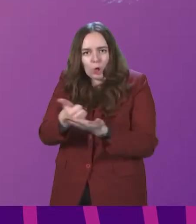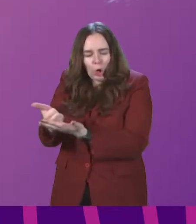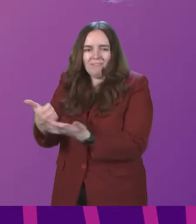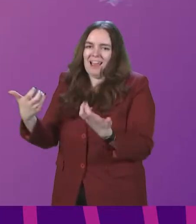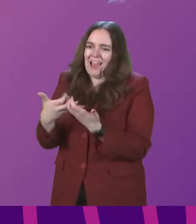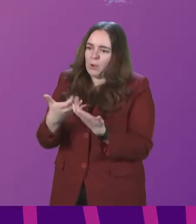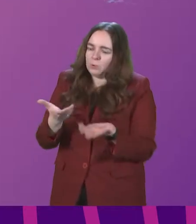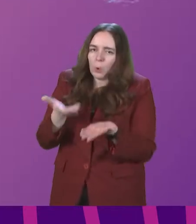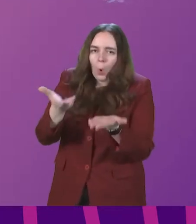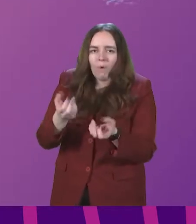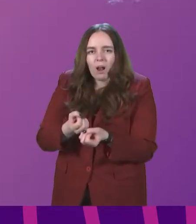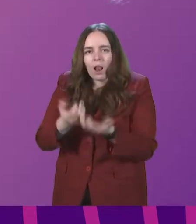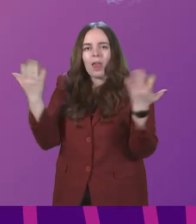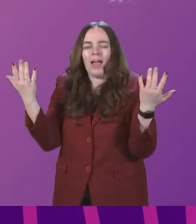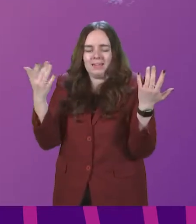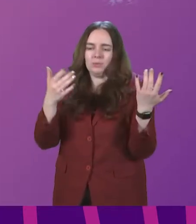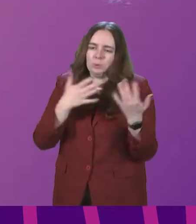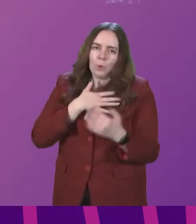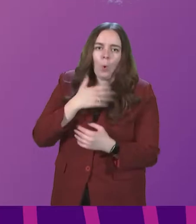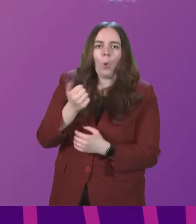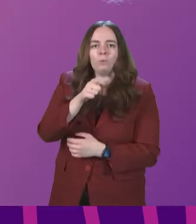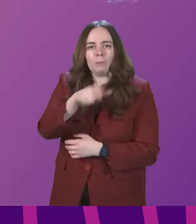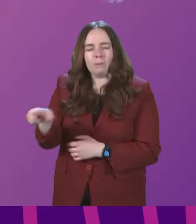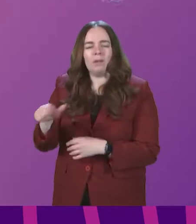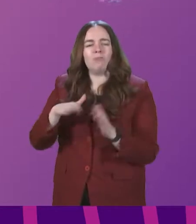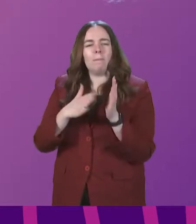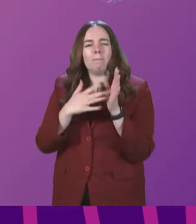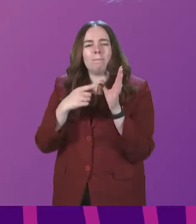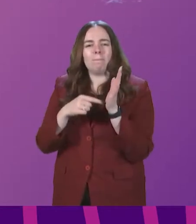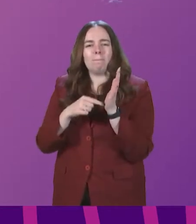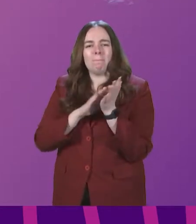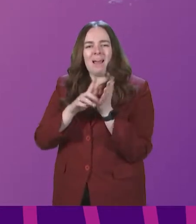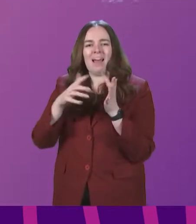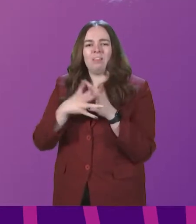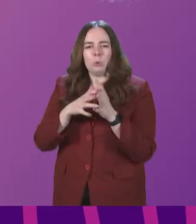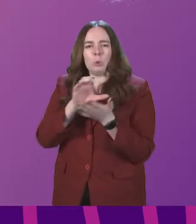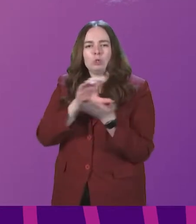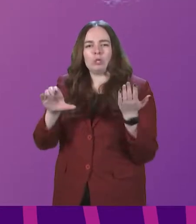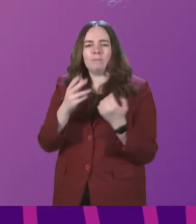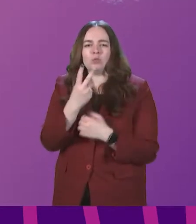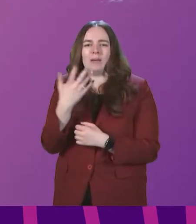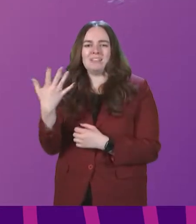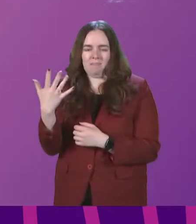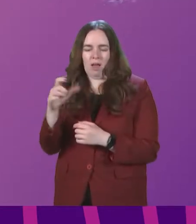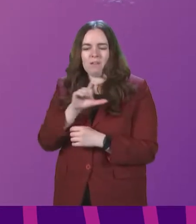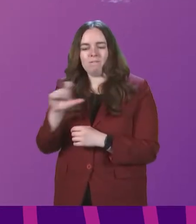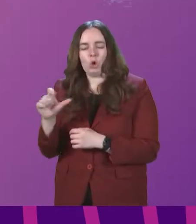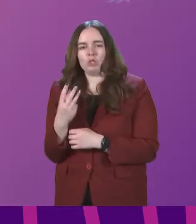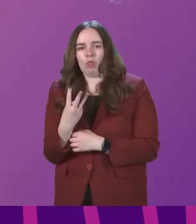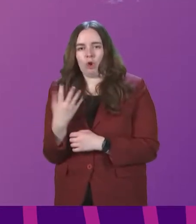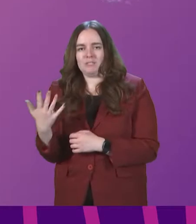that light into people's darkness. And it's in Matthew, chapter 25, starting at verse 35.